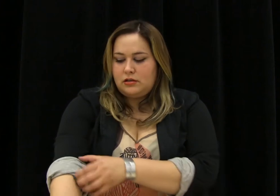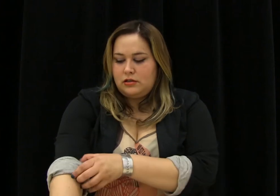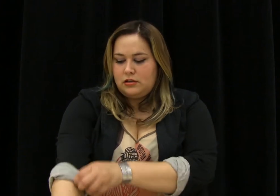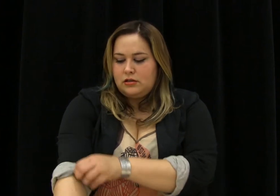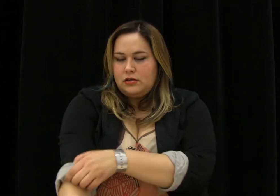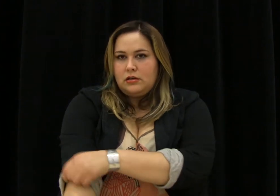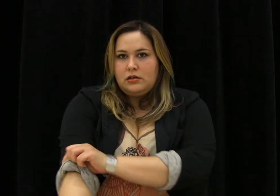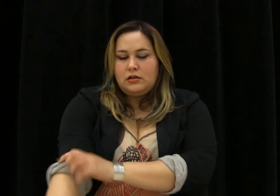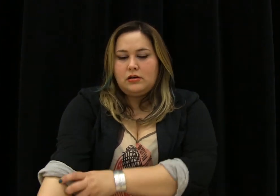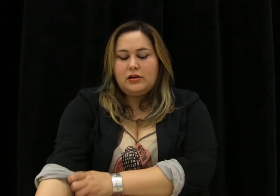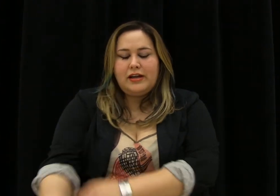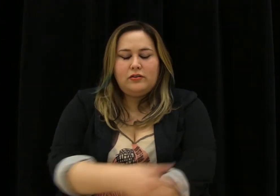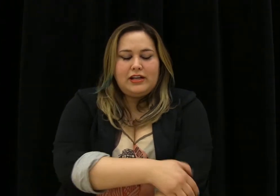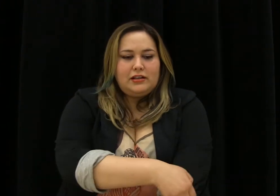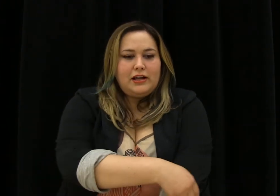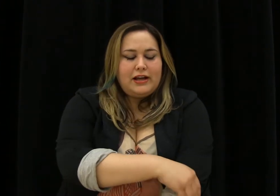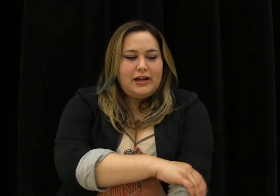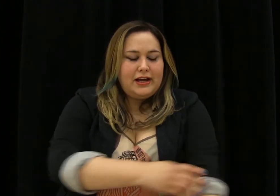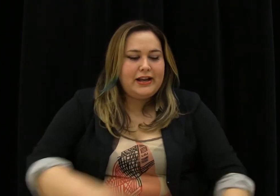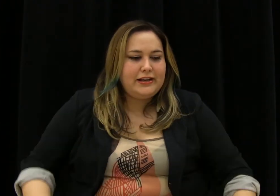So whenever you want to go. Okay, hold on. I had it.